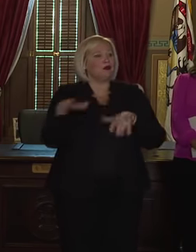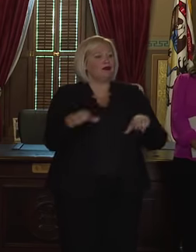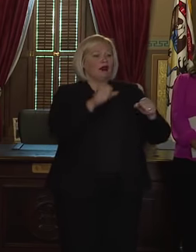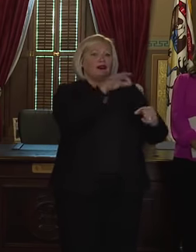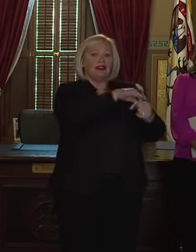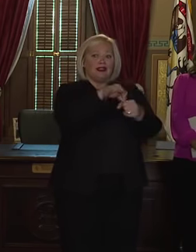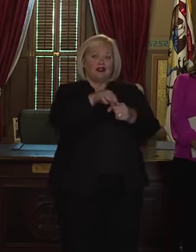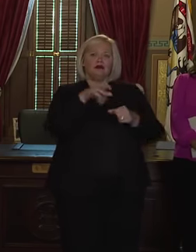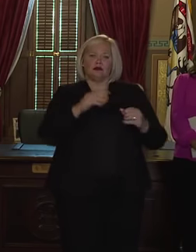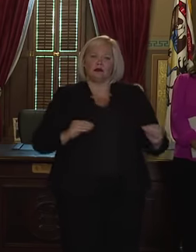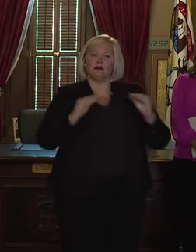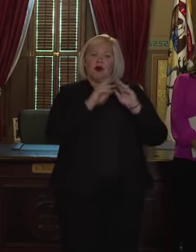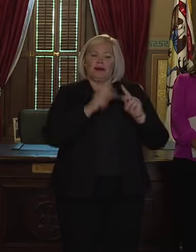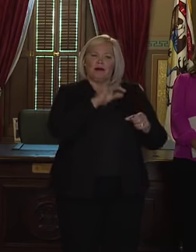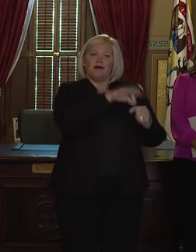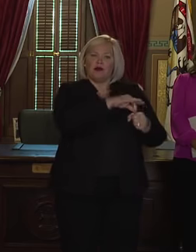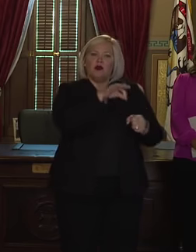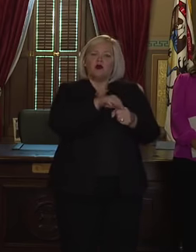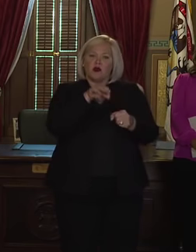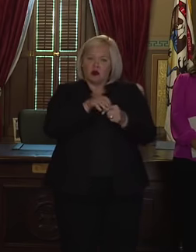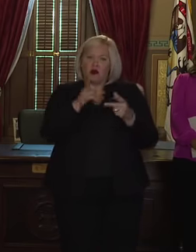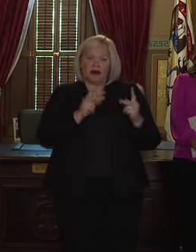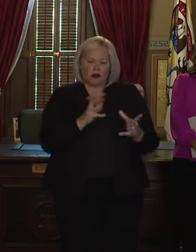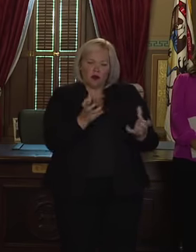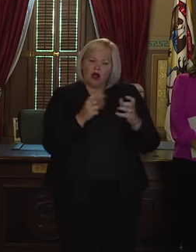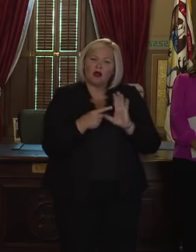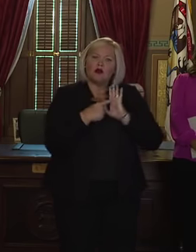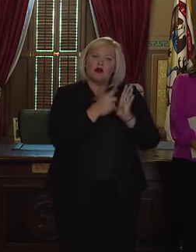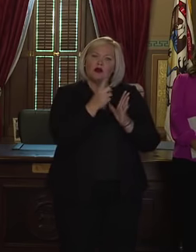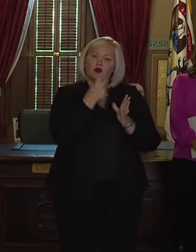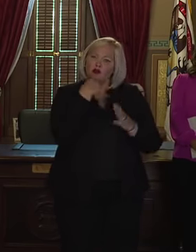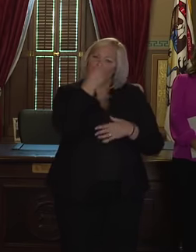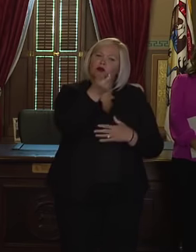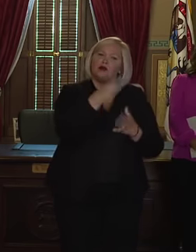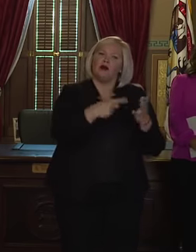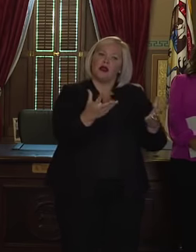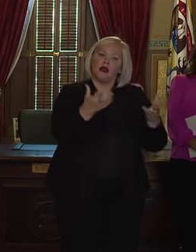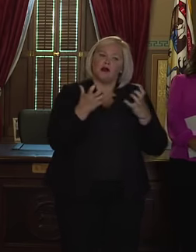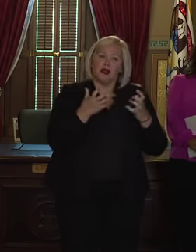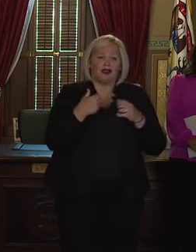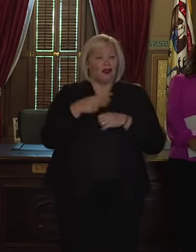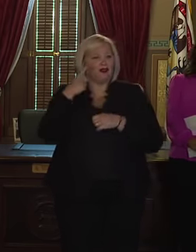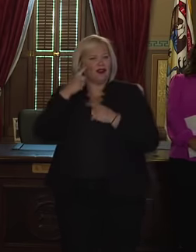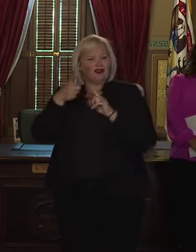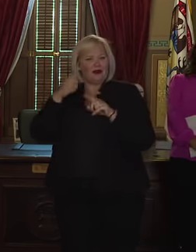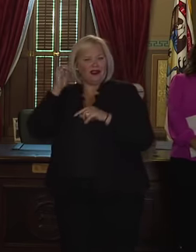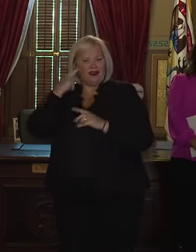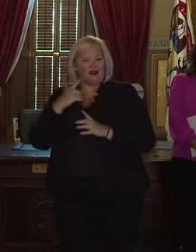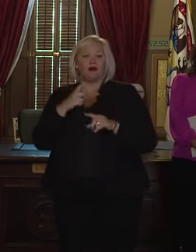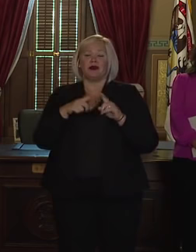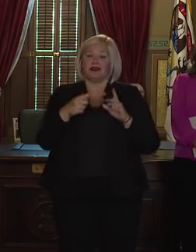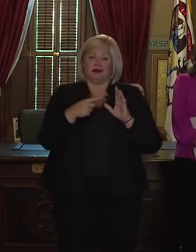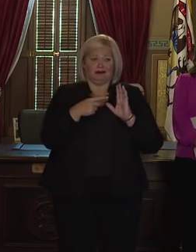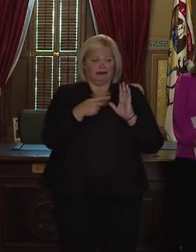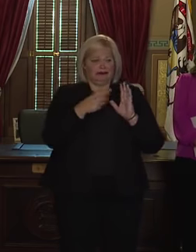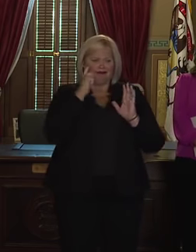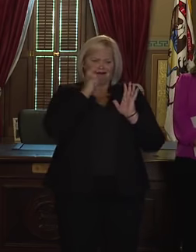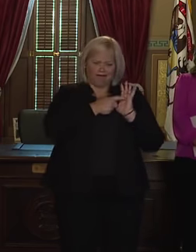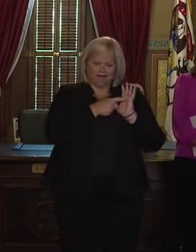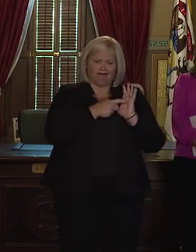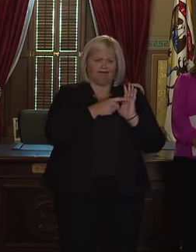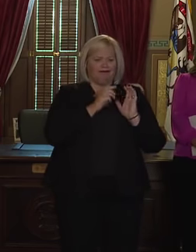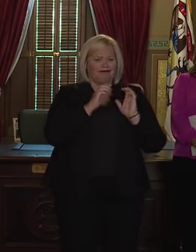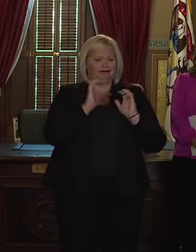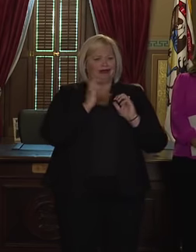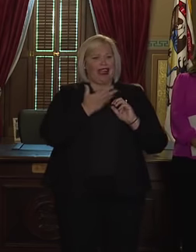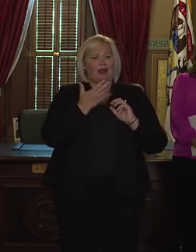had this year, each of which has broken records, as you heard from the Governor, but each of which has demonstrated also that our system of running